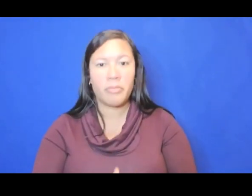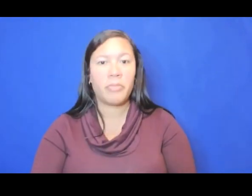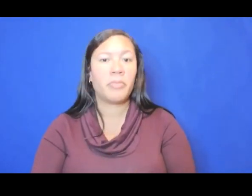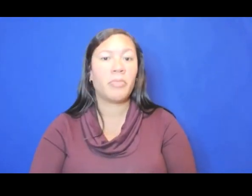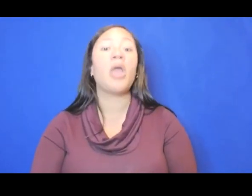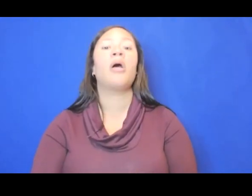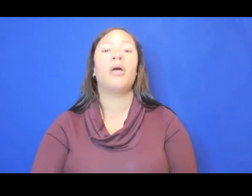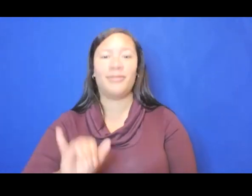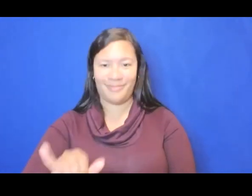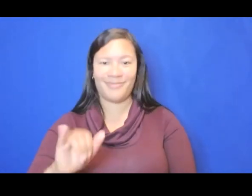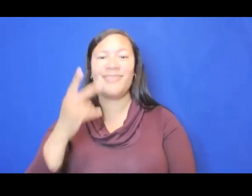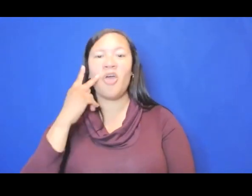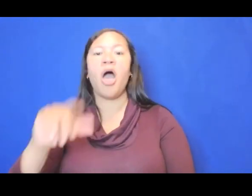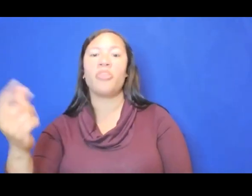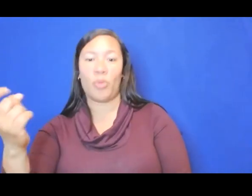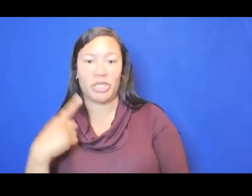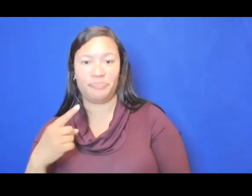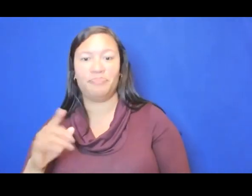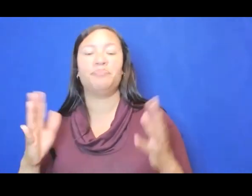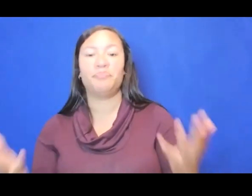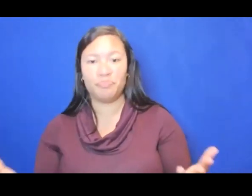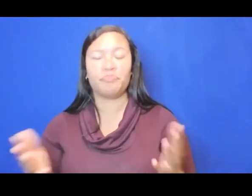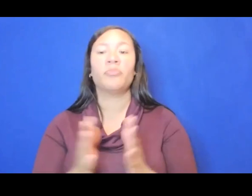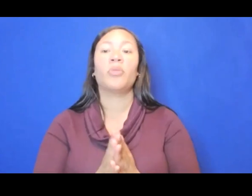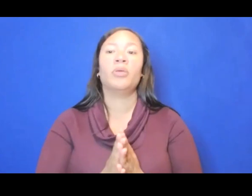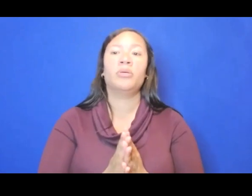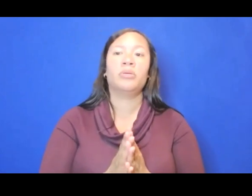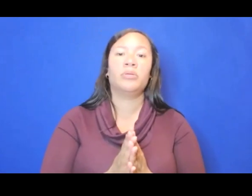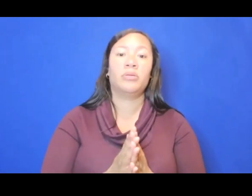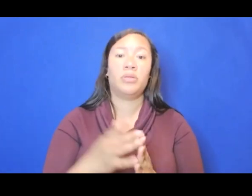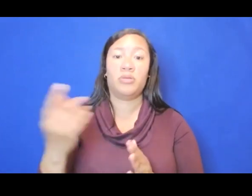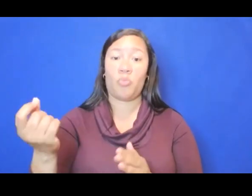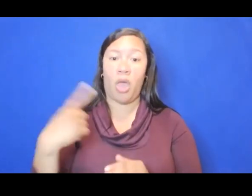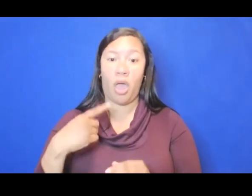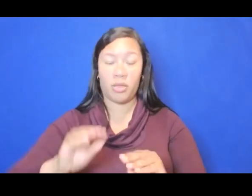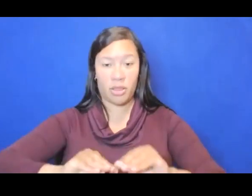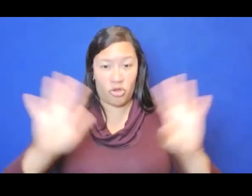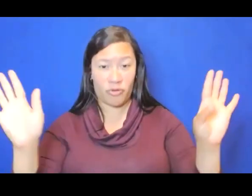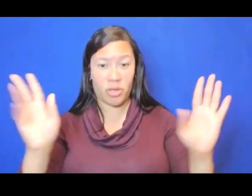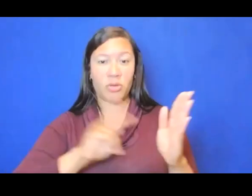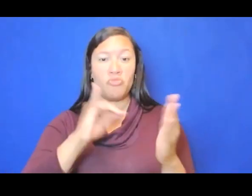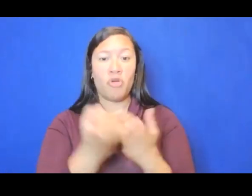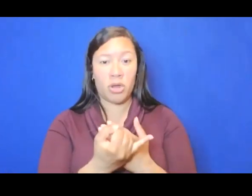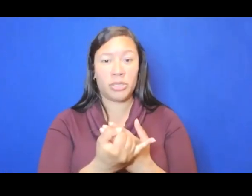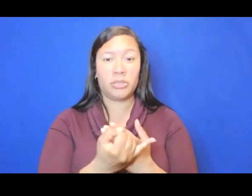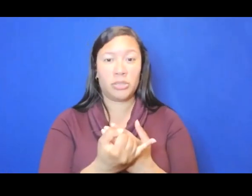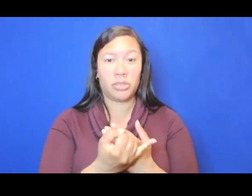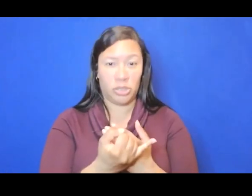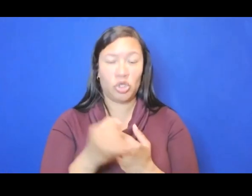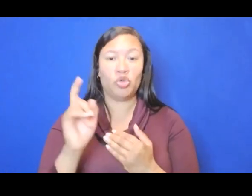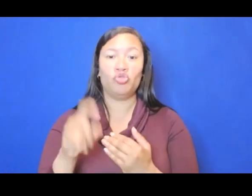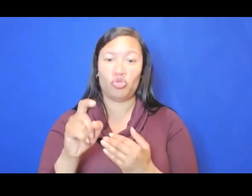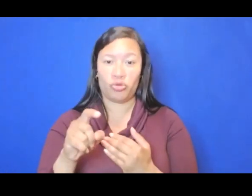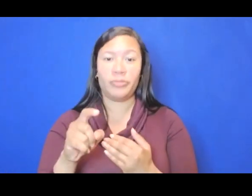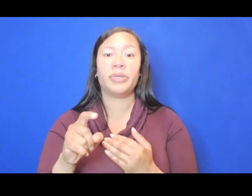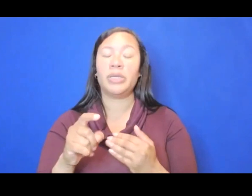Oh, here's a question. So someone, I was asking for clarifications. Projects should be aimed to be presented three to